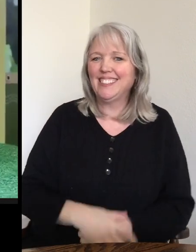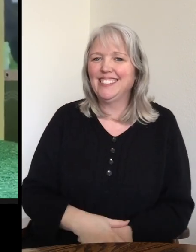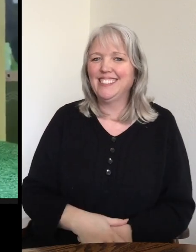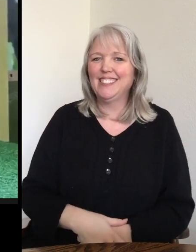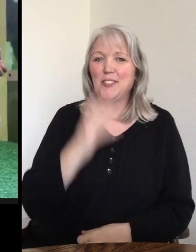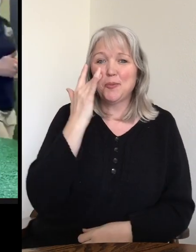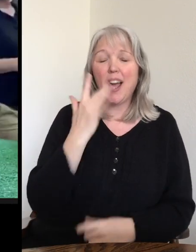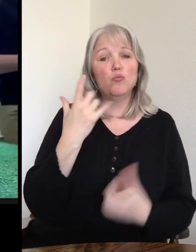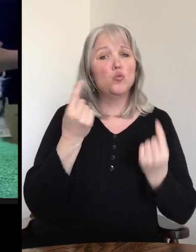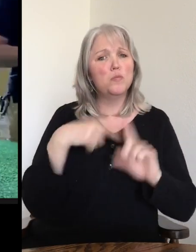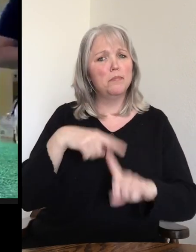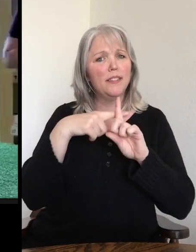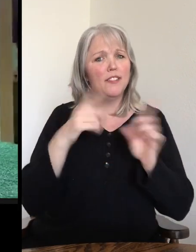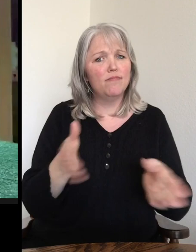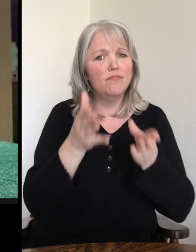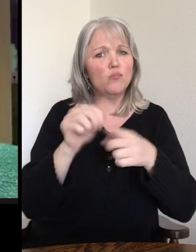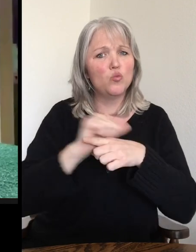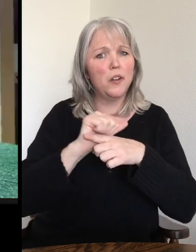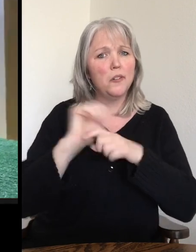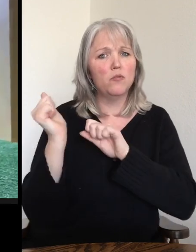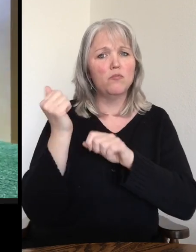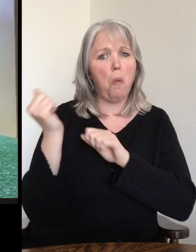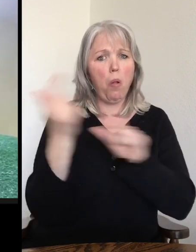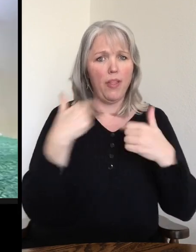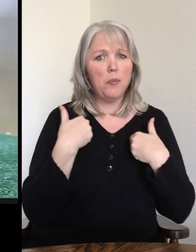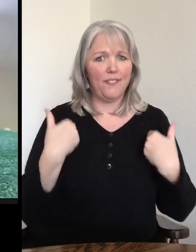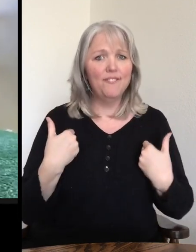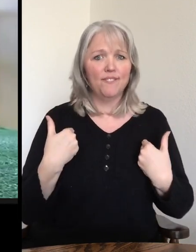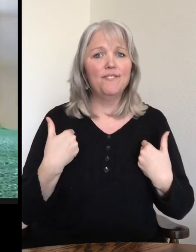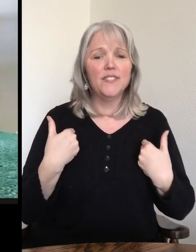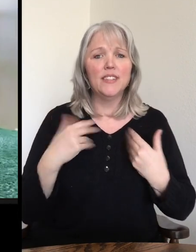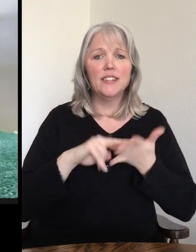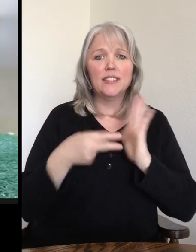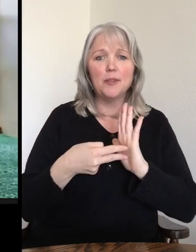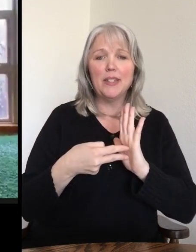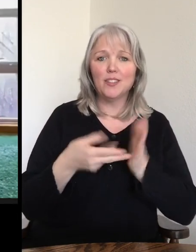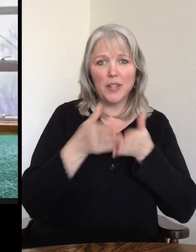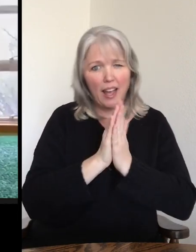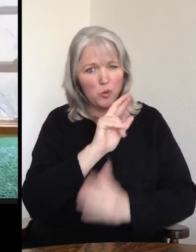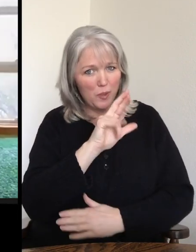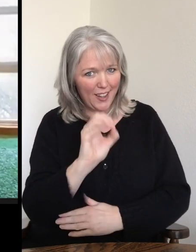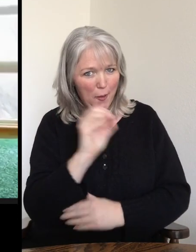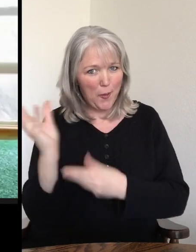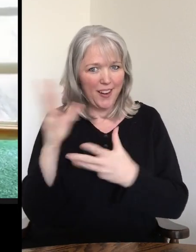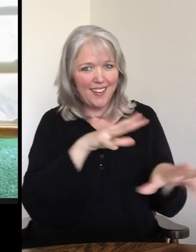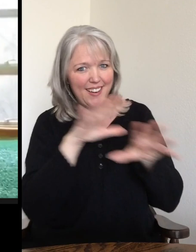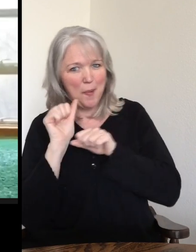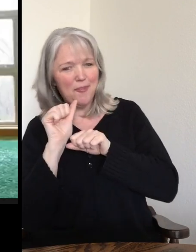because we do positive reinforcement training with all of our animals. So that means that we ask Rico to come out of his habitat and do